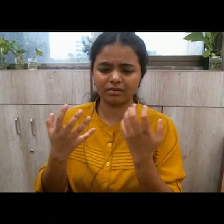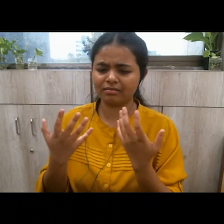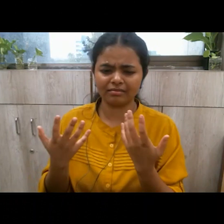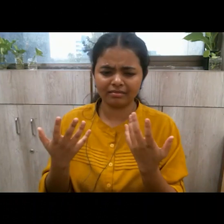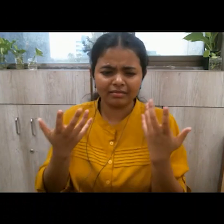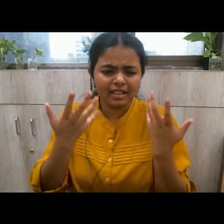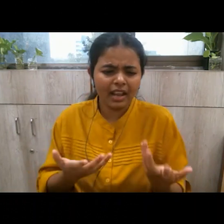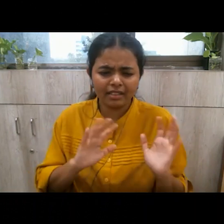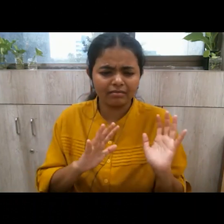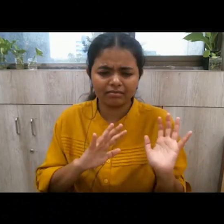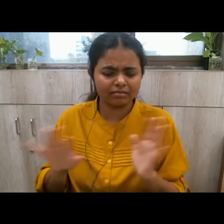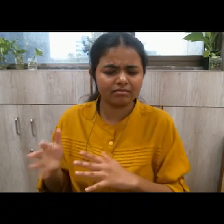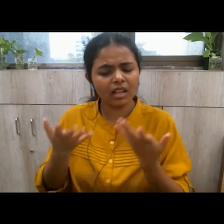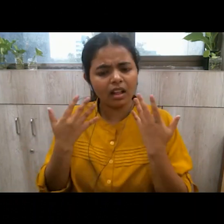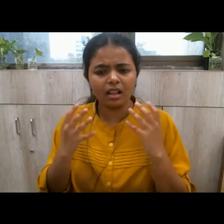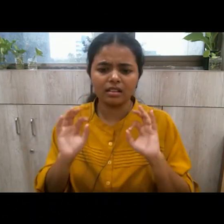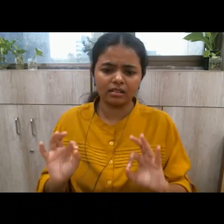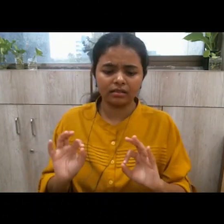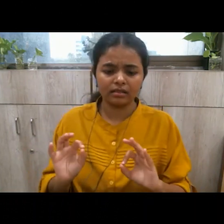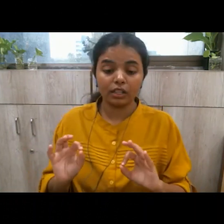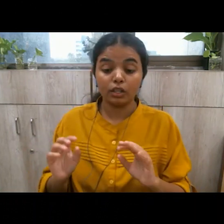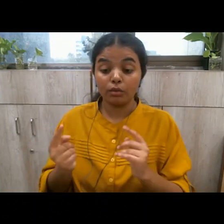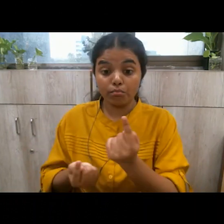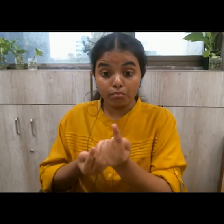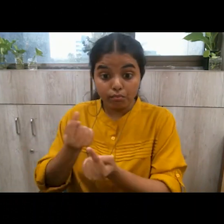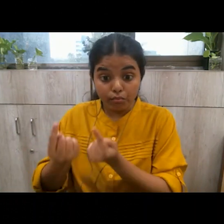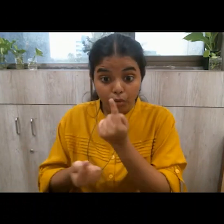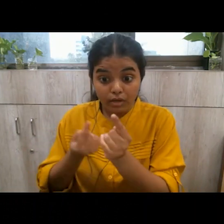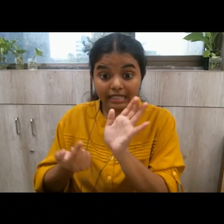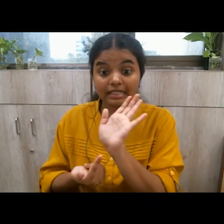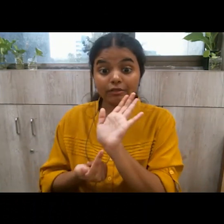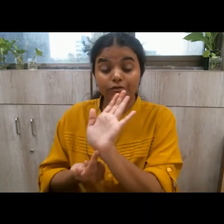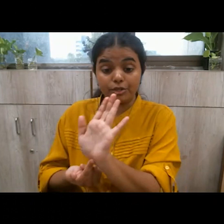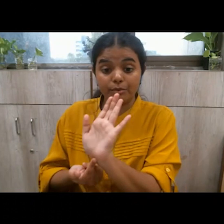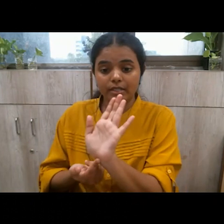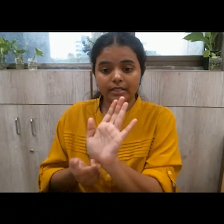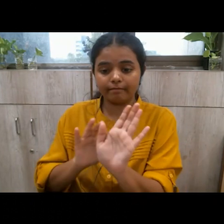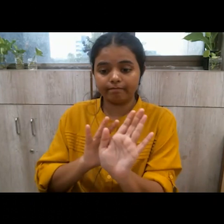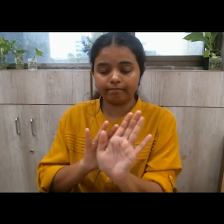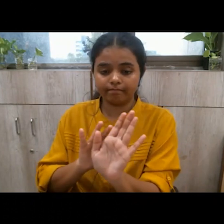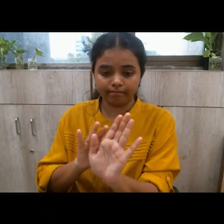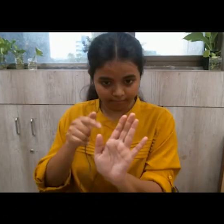so political representative not political leader